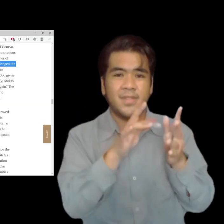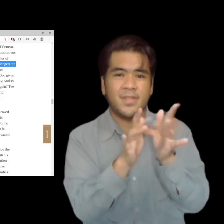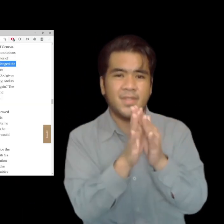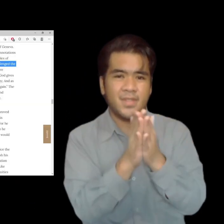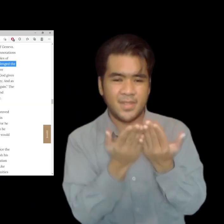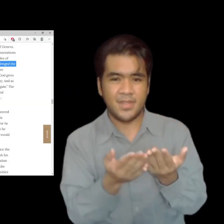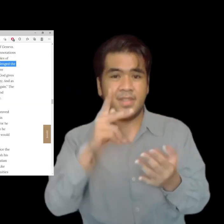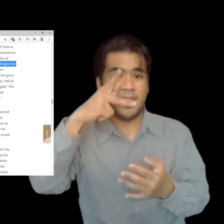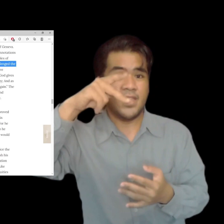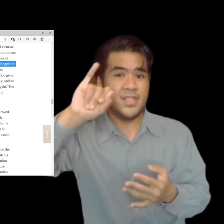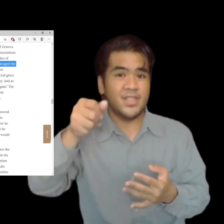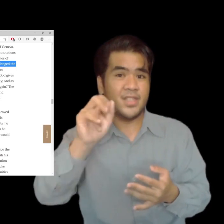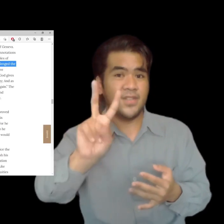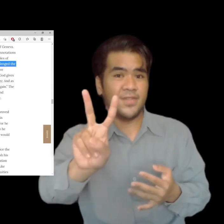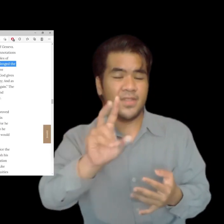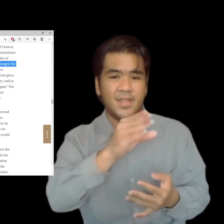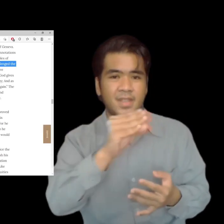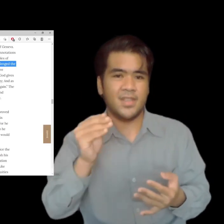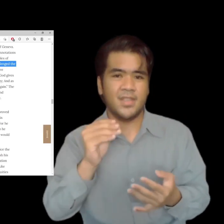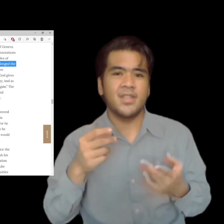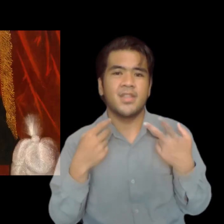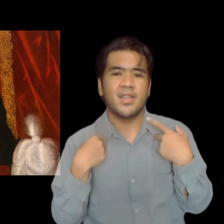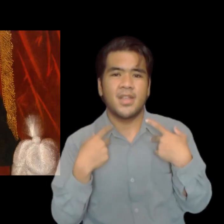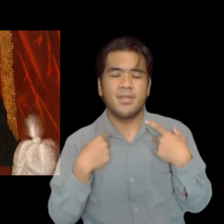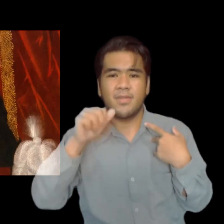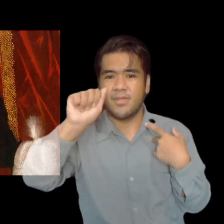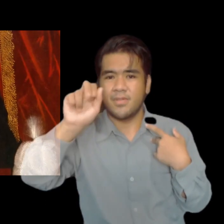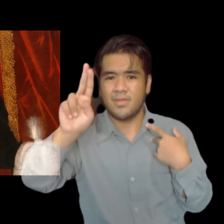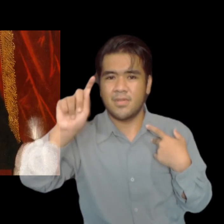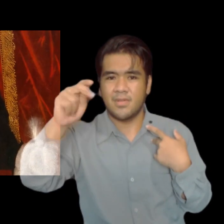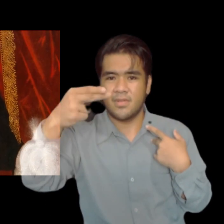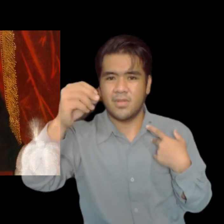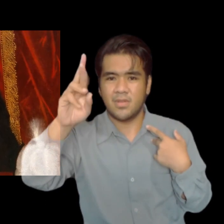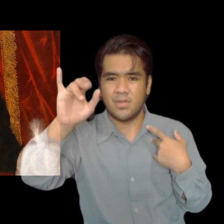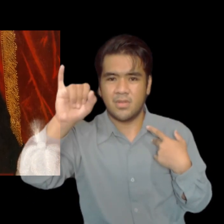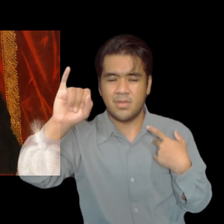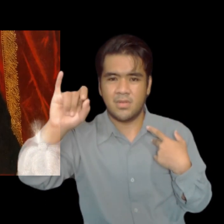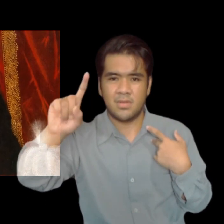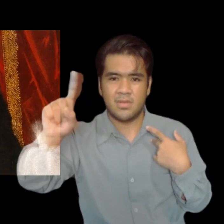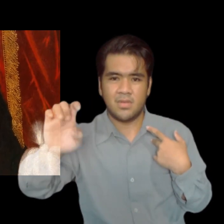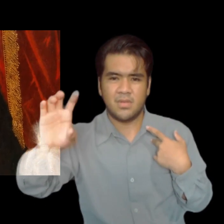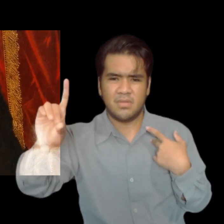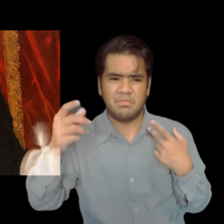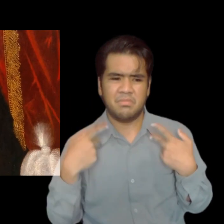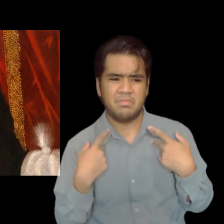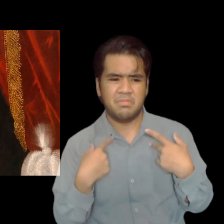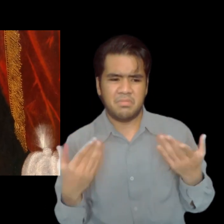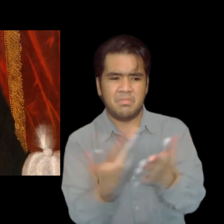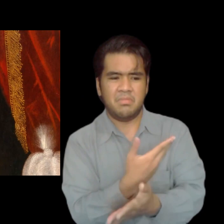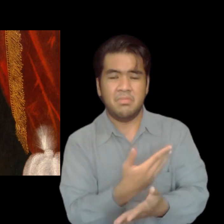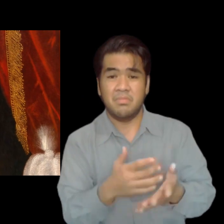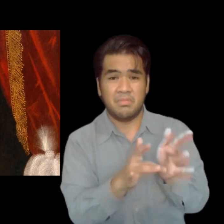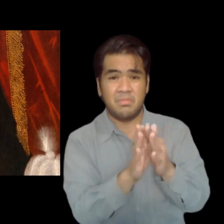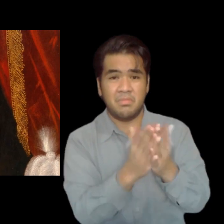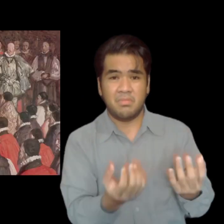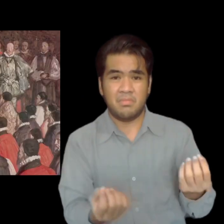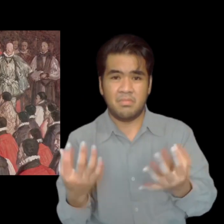the divine right of kings. And King James I did not like that. So in 1604, he commissioned